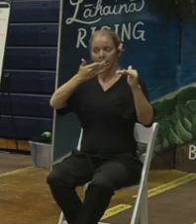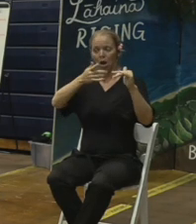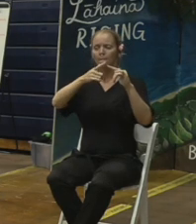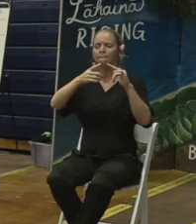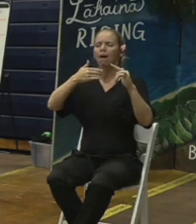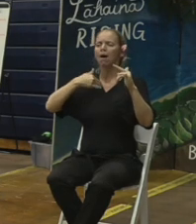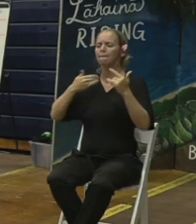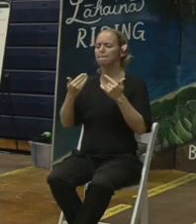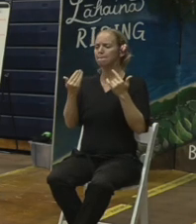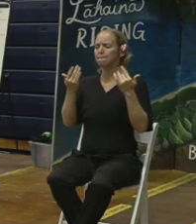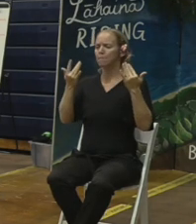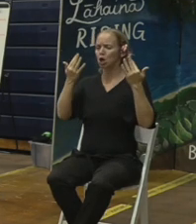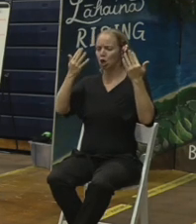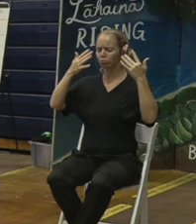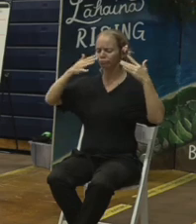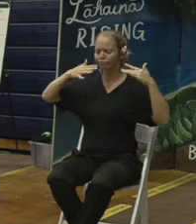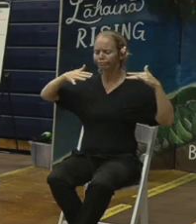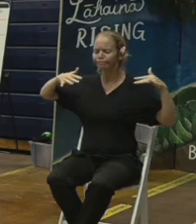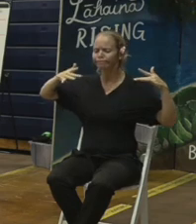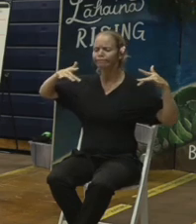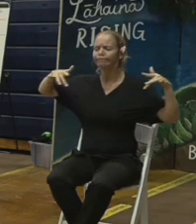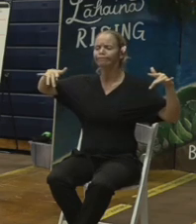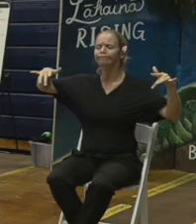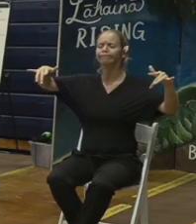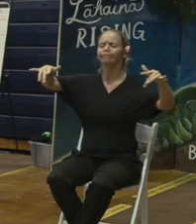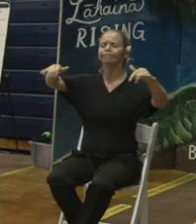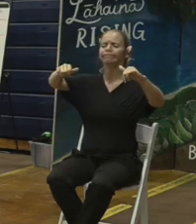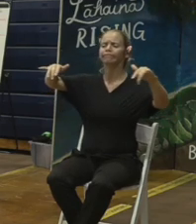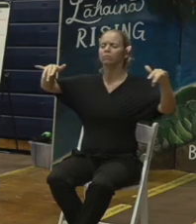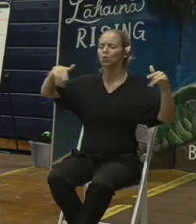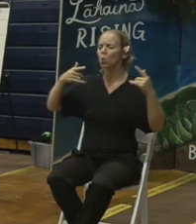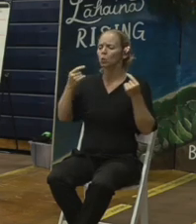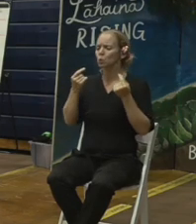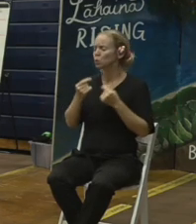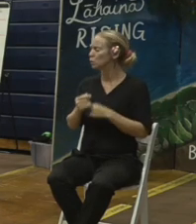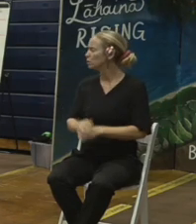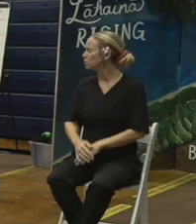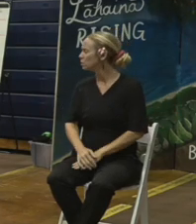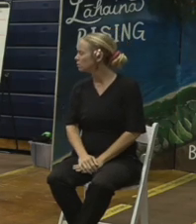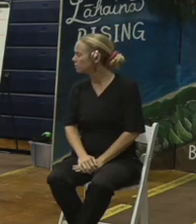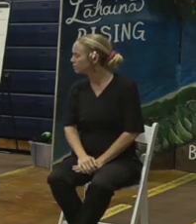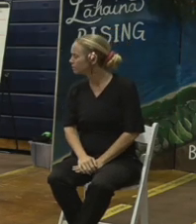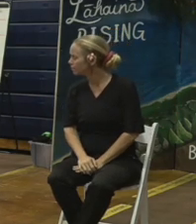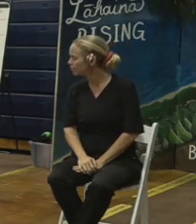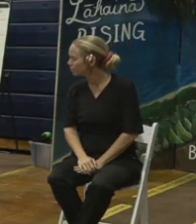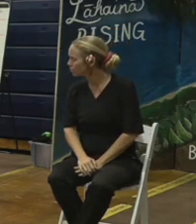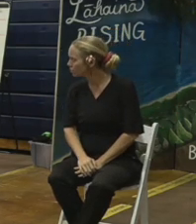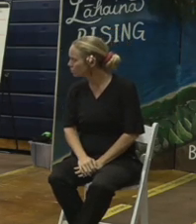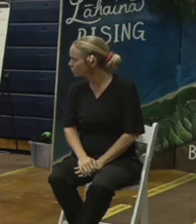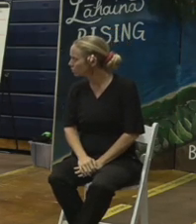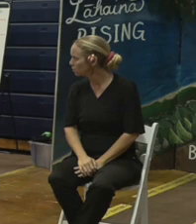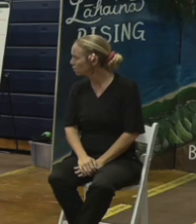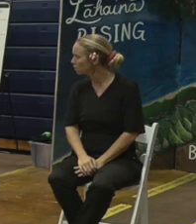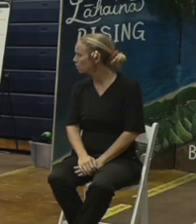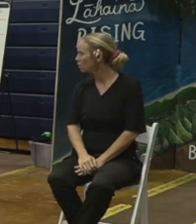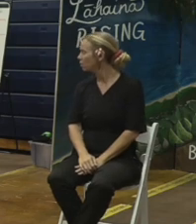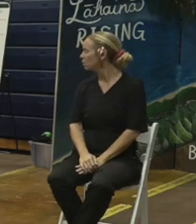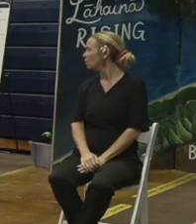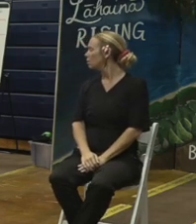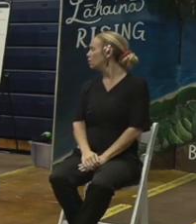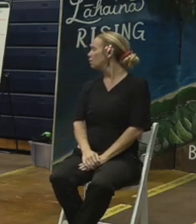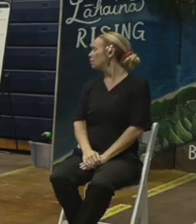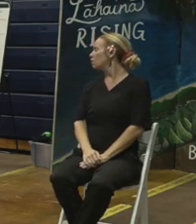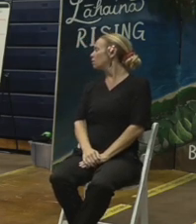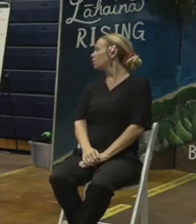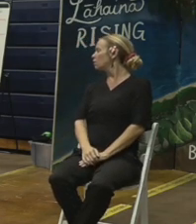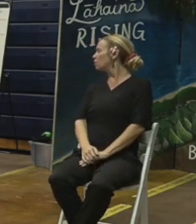I think it goes back to the priorities so I think Colonel Curry already spoke to it that those will be the highest